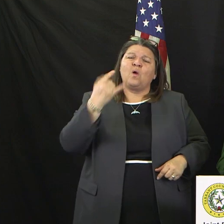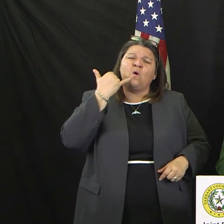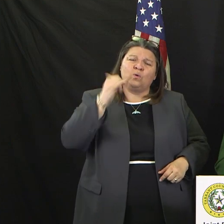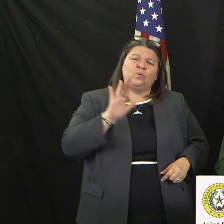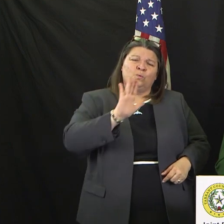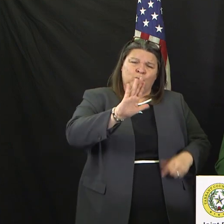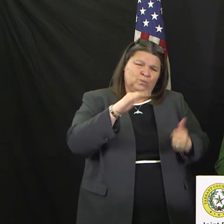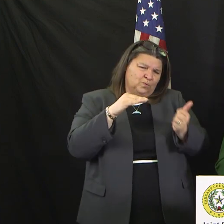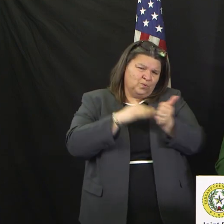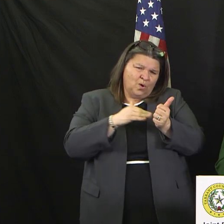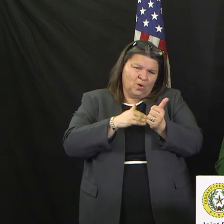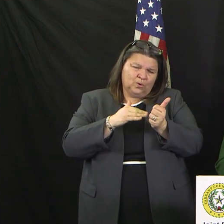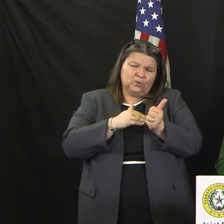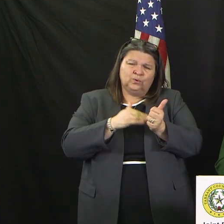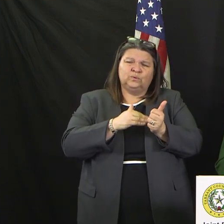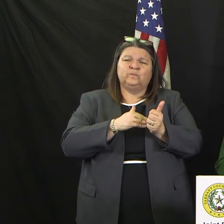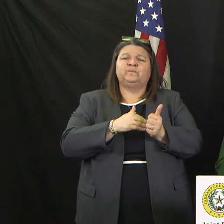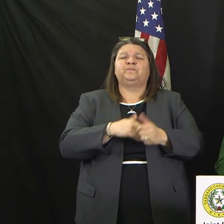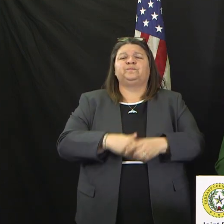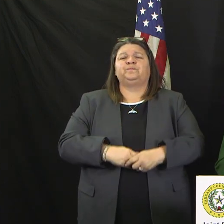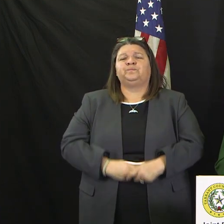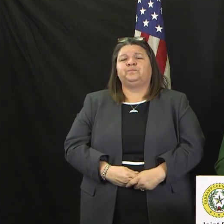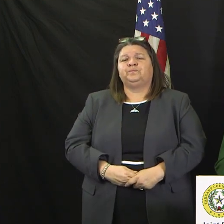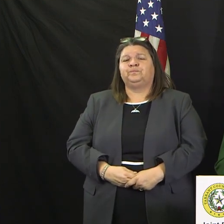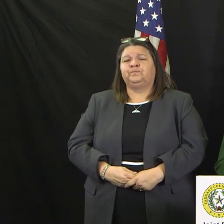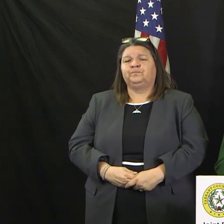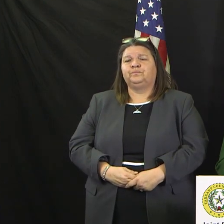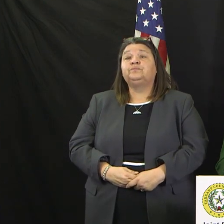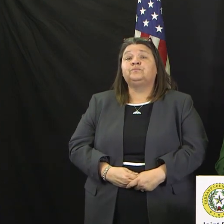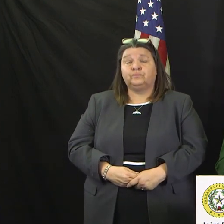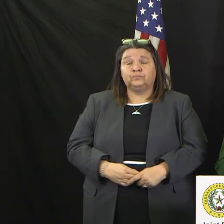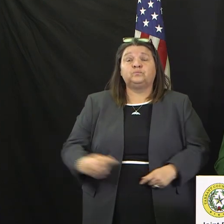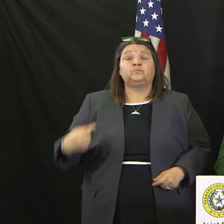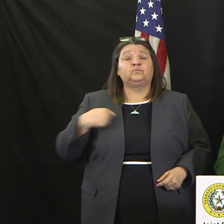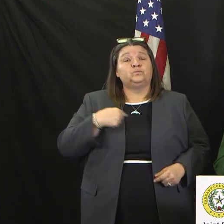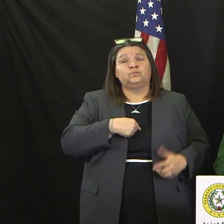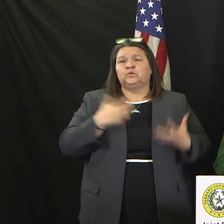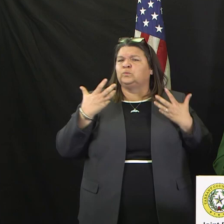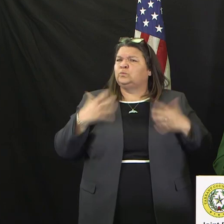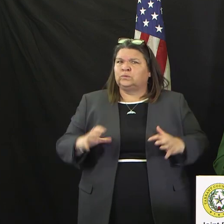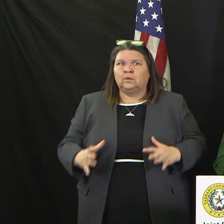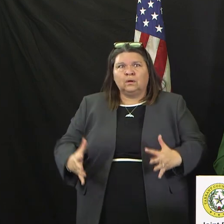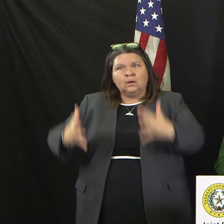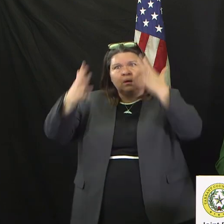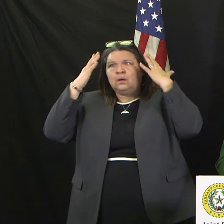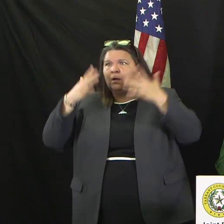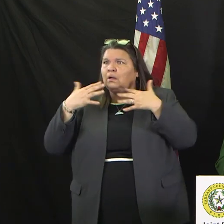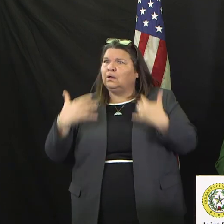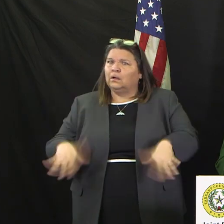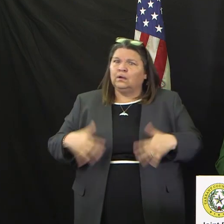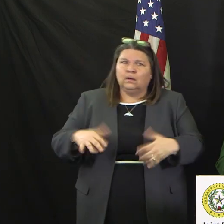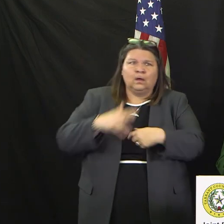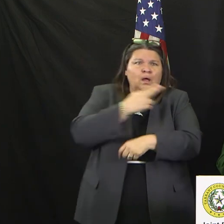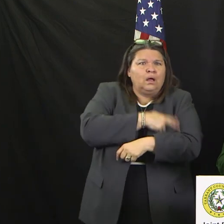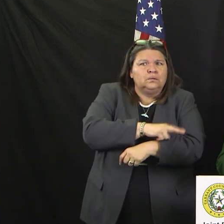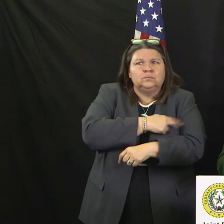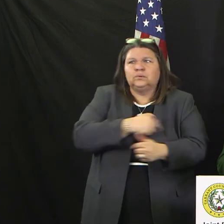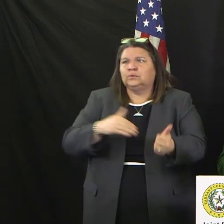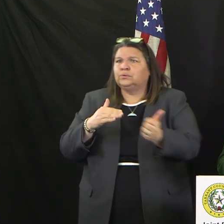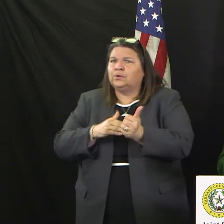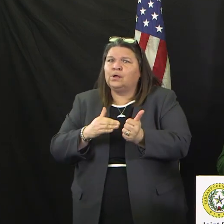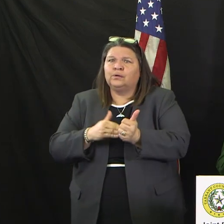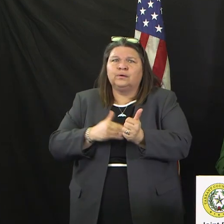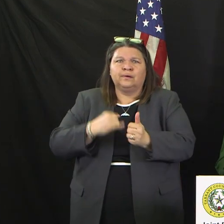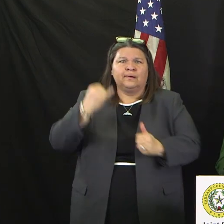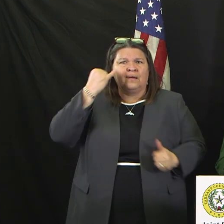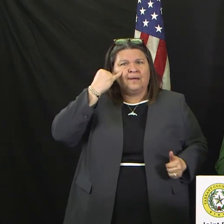resort, we don't want to overcome our health care providers that are at the hospital for those that don't need their care. If you're